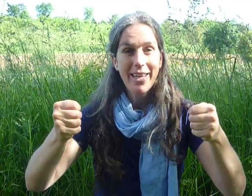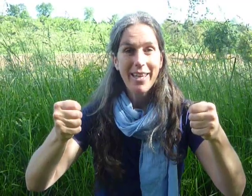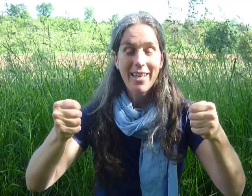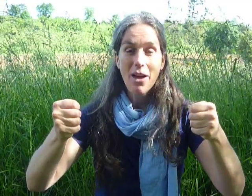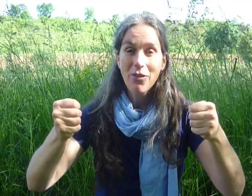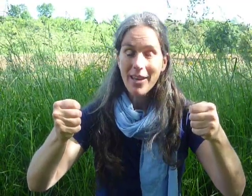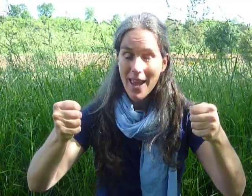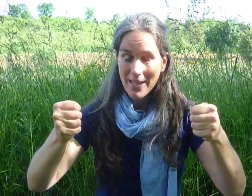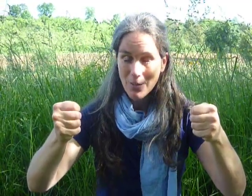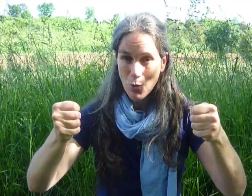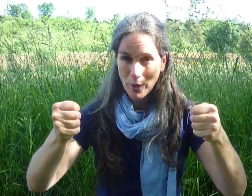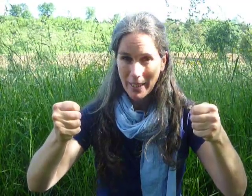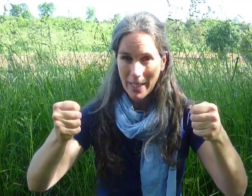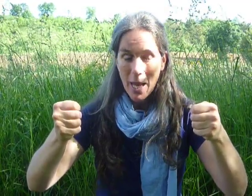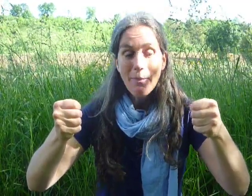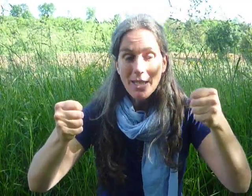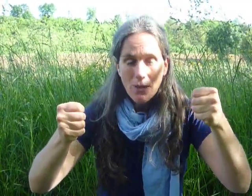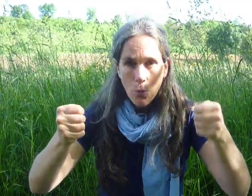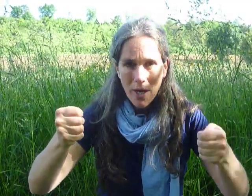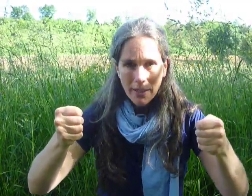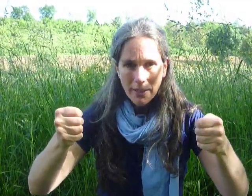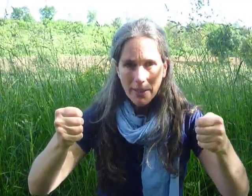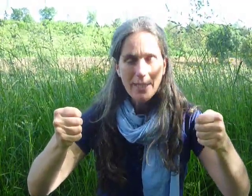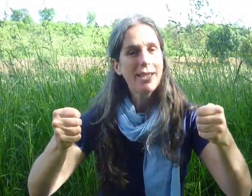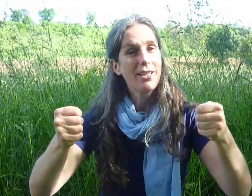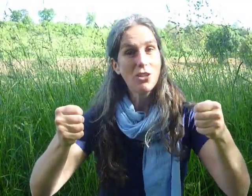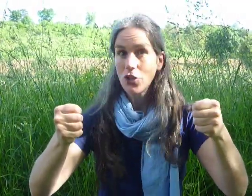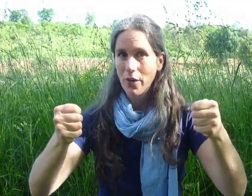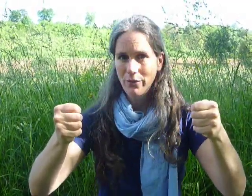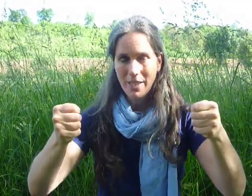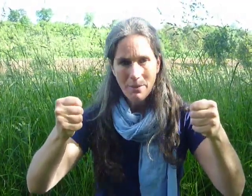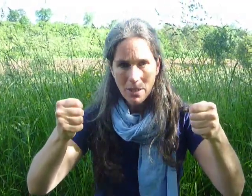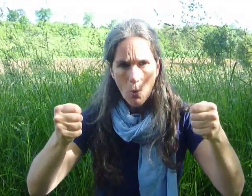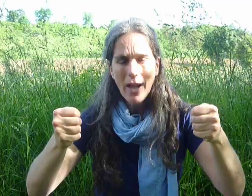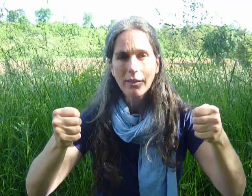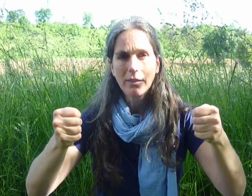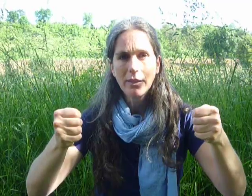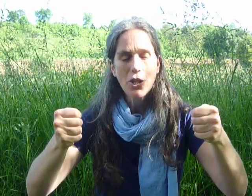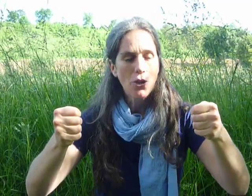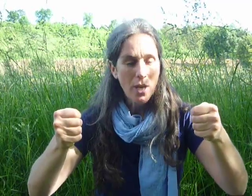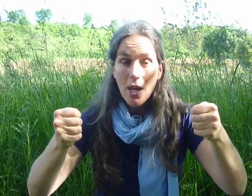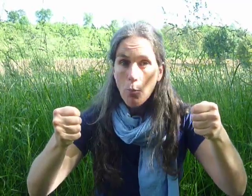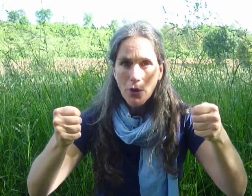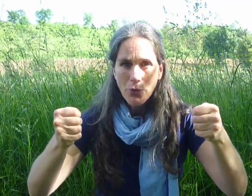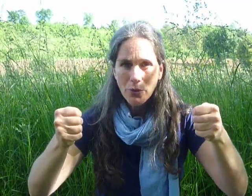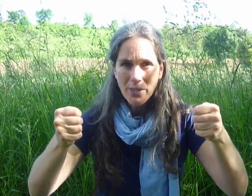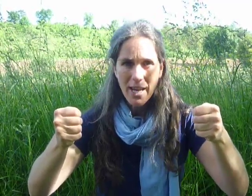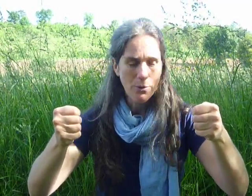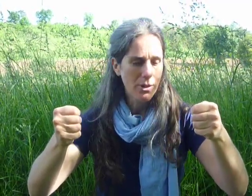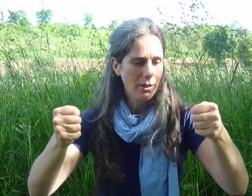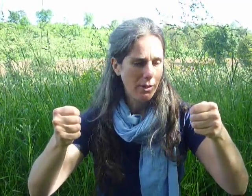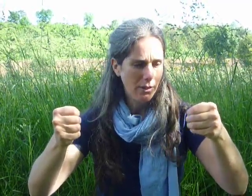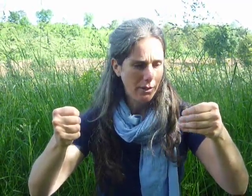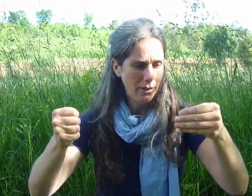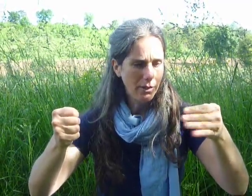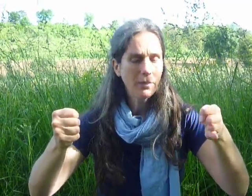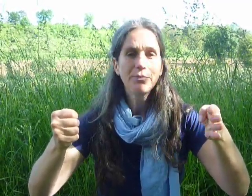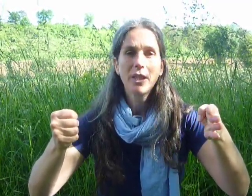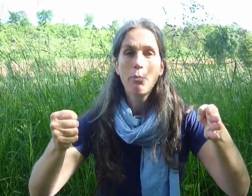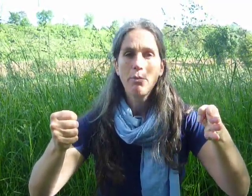Now the next morning Mr. Wiggle decided to go and visit Mr. Waggle. So he opened the door of his house. He popped